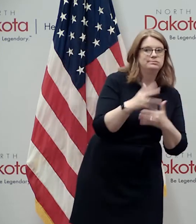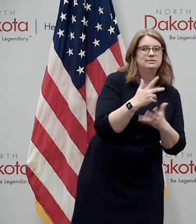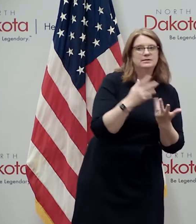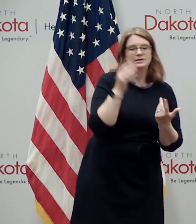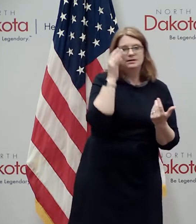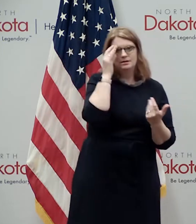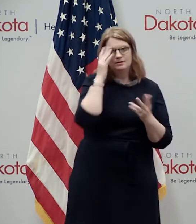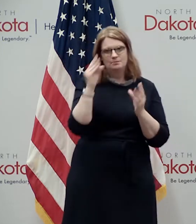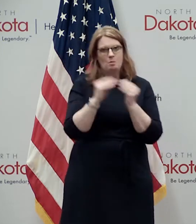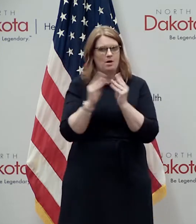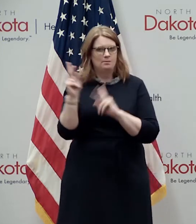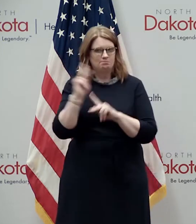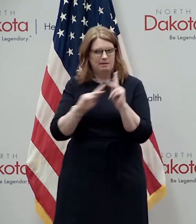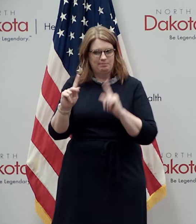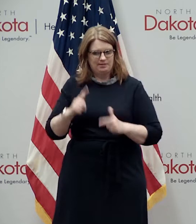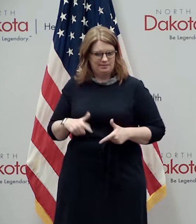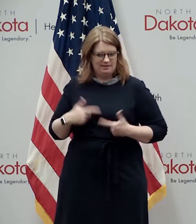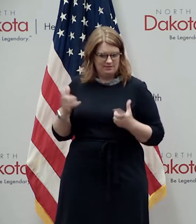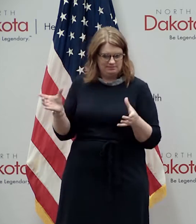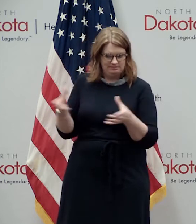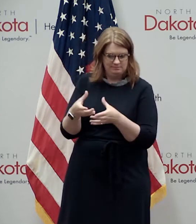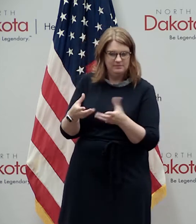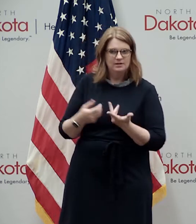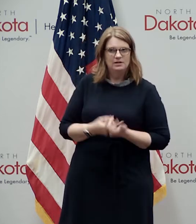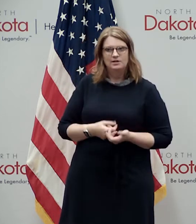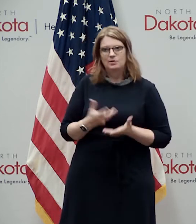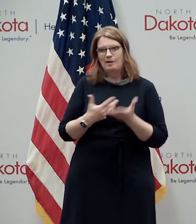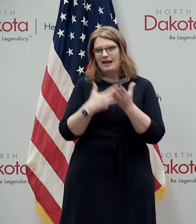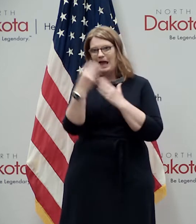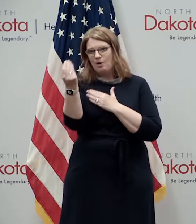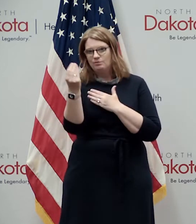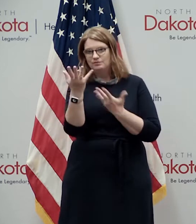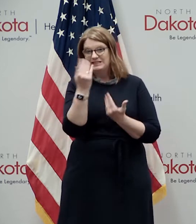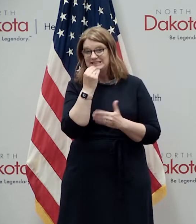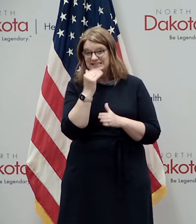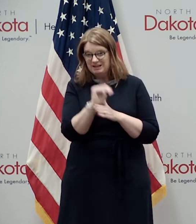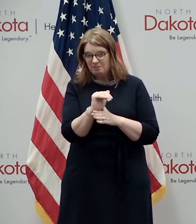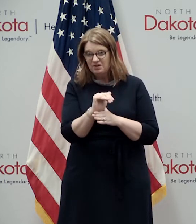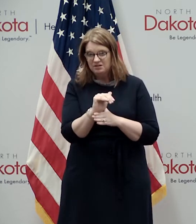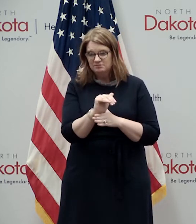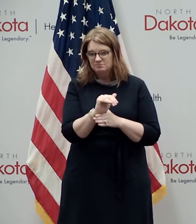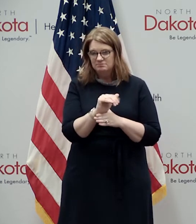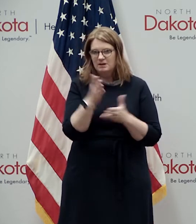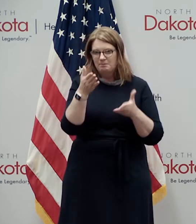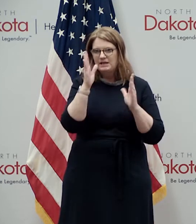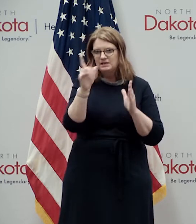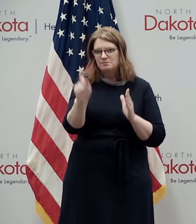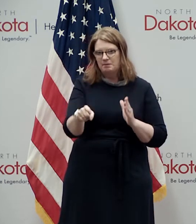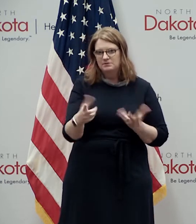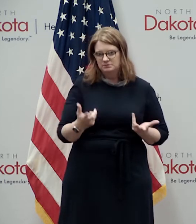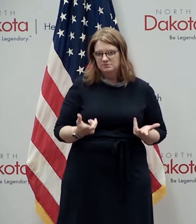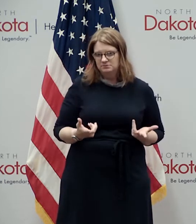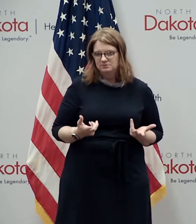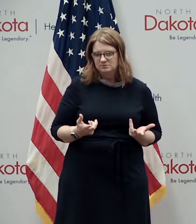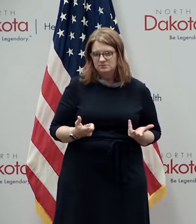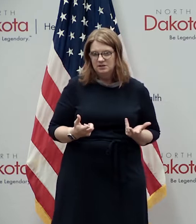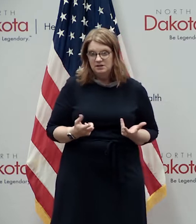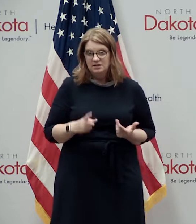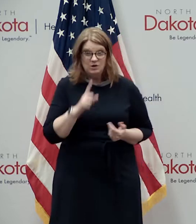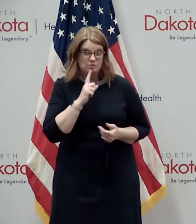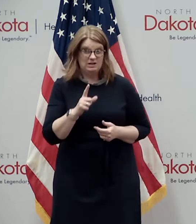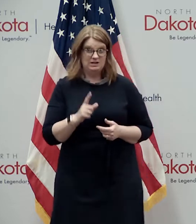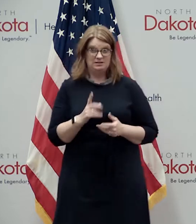in congregate settings more people getting back and going out to dinner we do have to pay attention because there is a correlation between uh